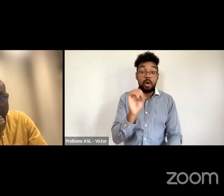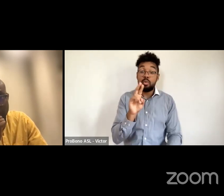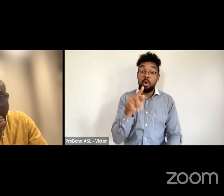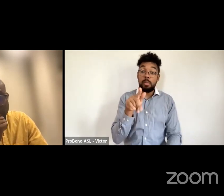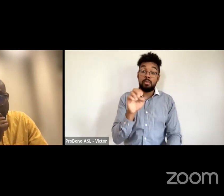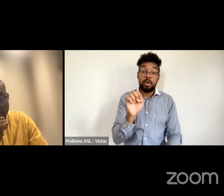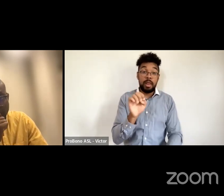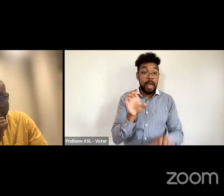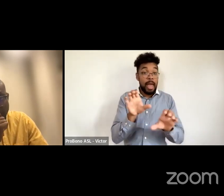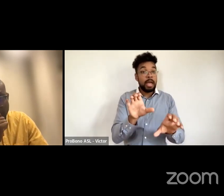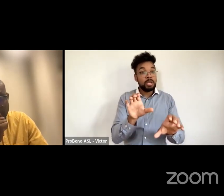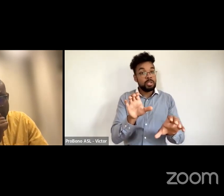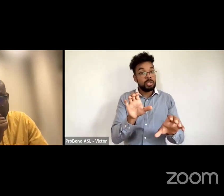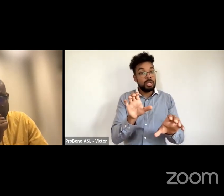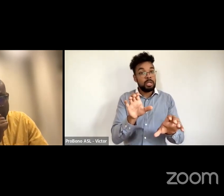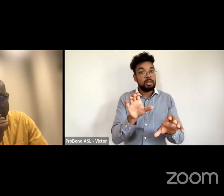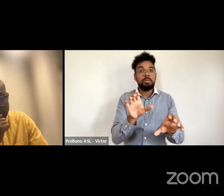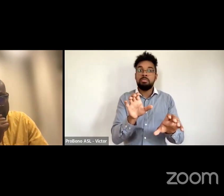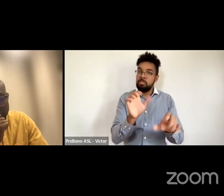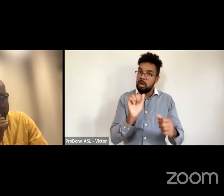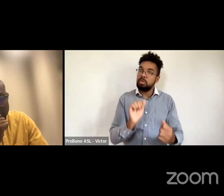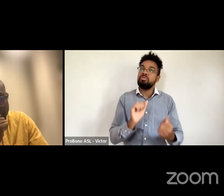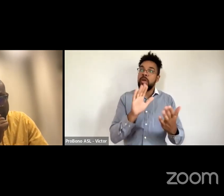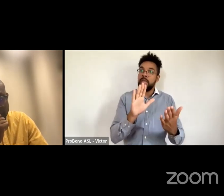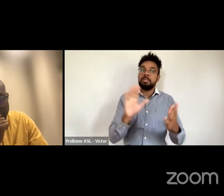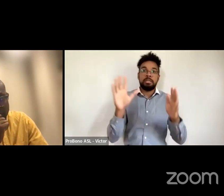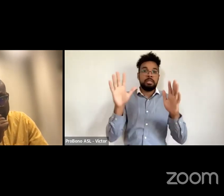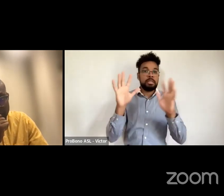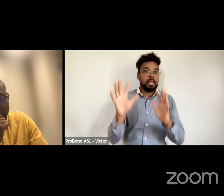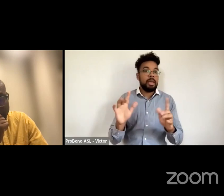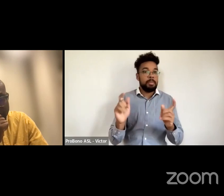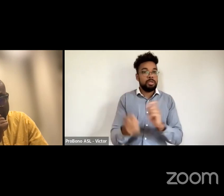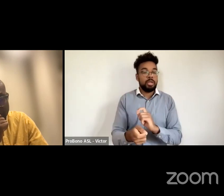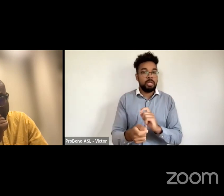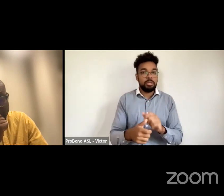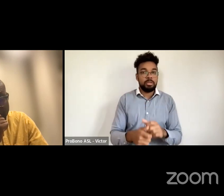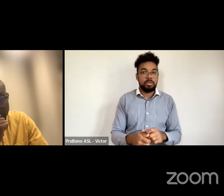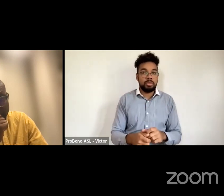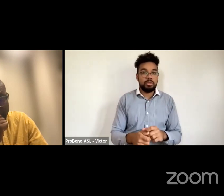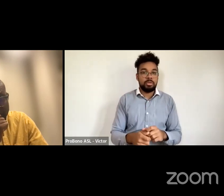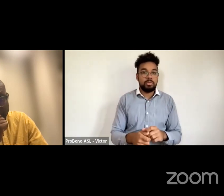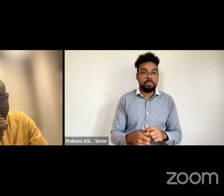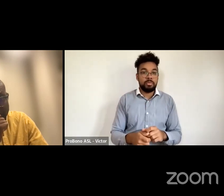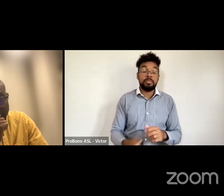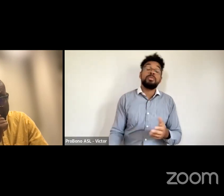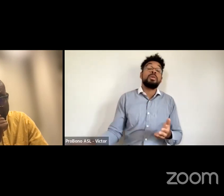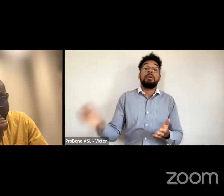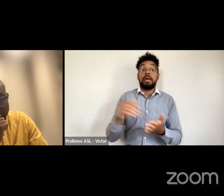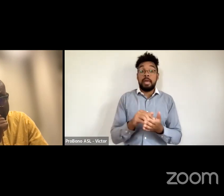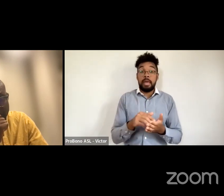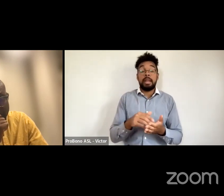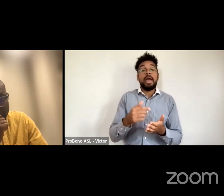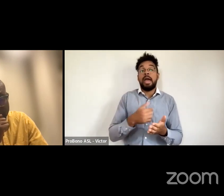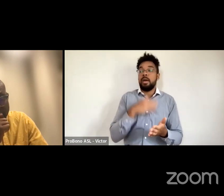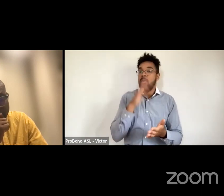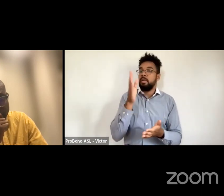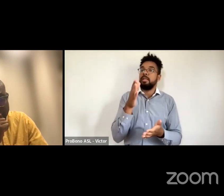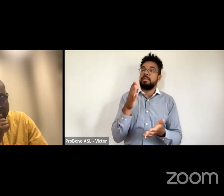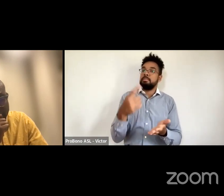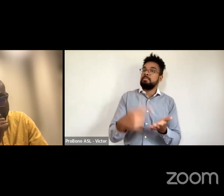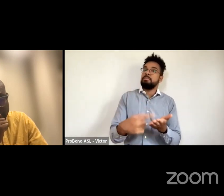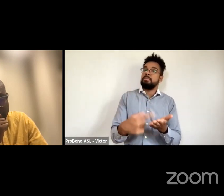change and then now to do your other question again and i would contextualize it directly to the project that i'm doing